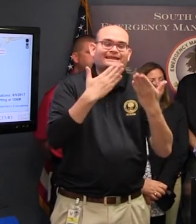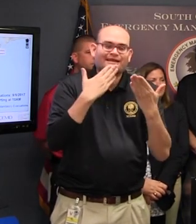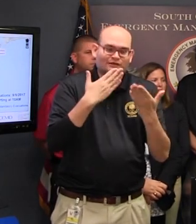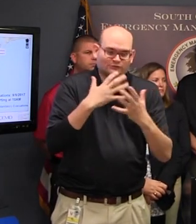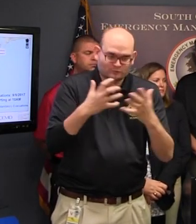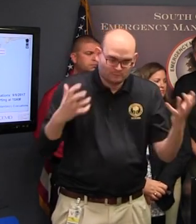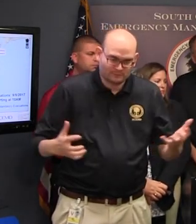you Tutorial We're